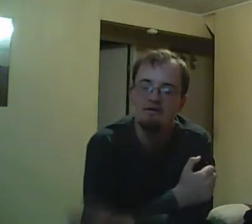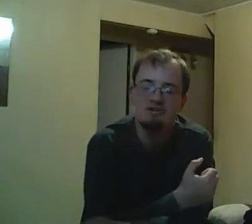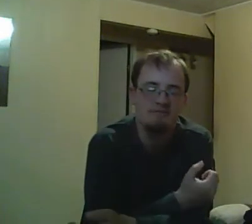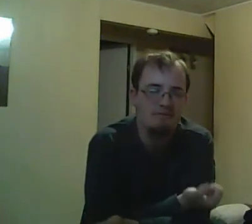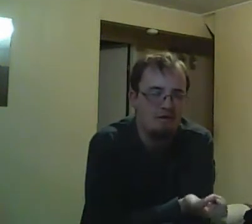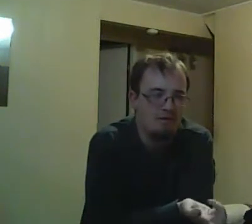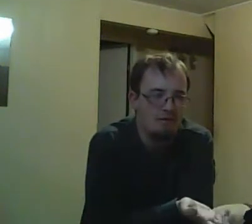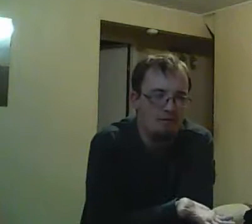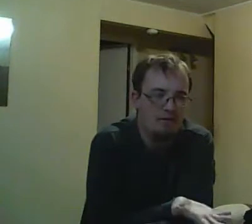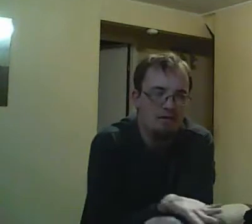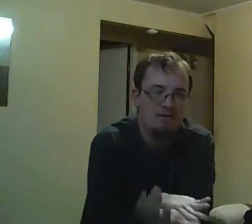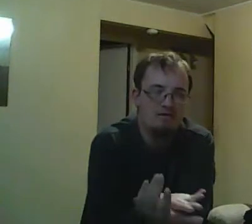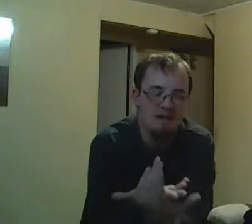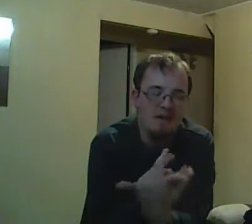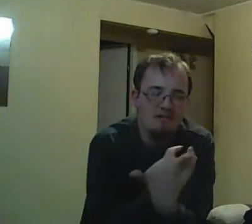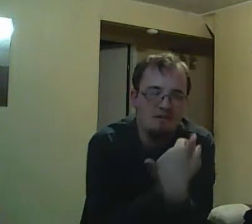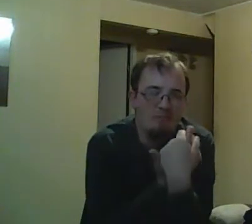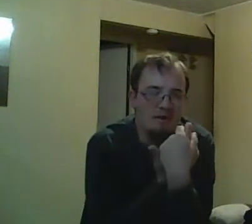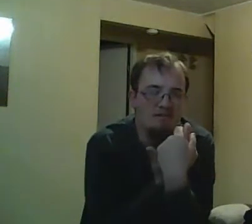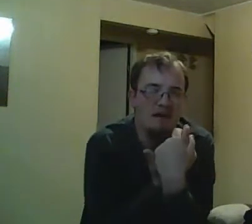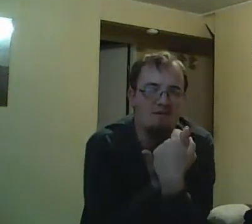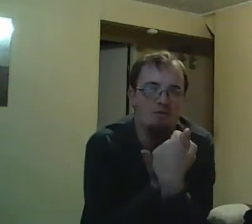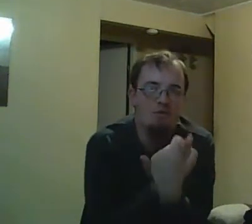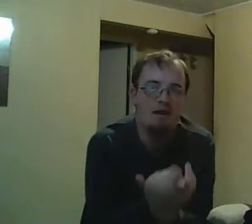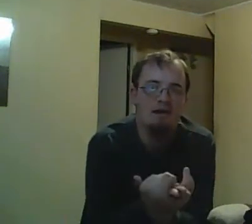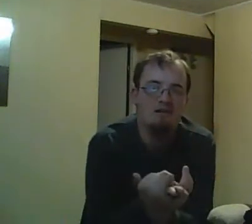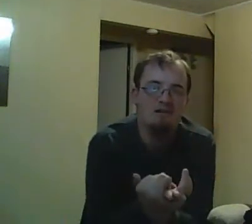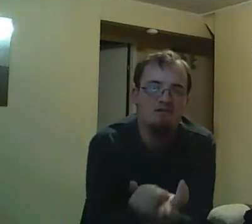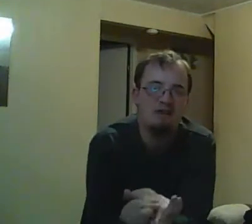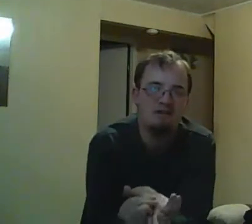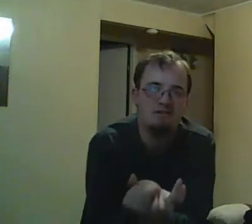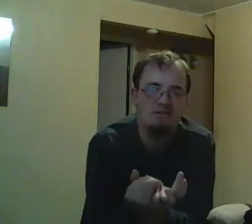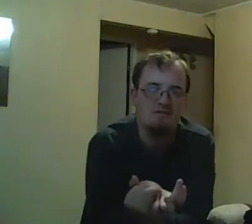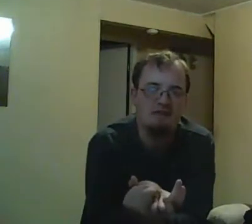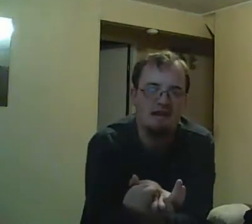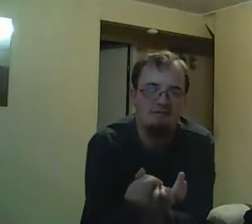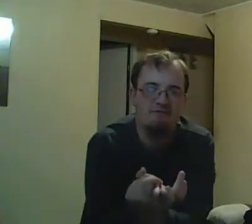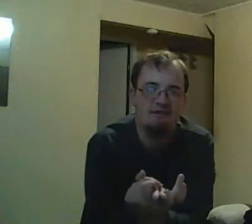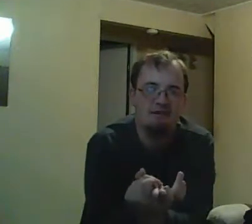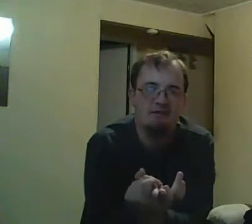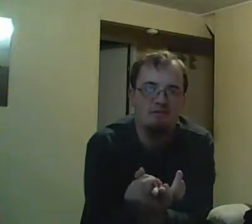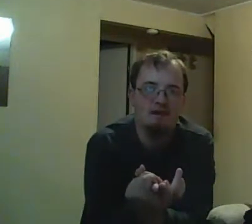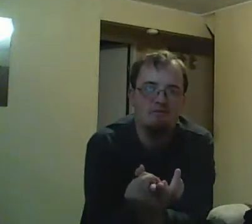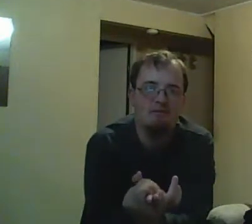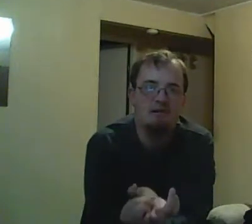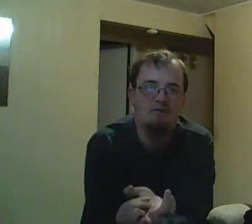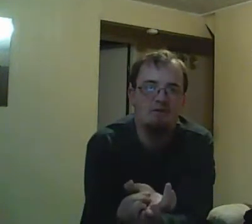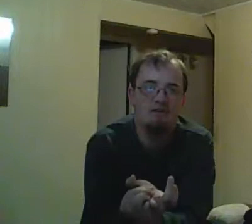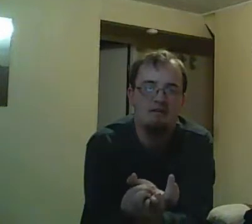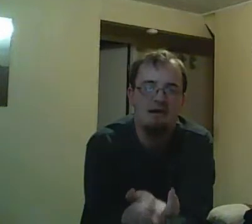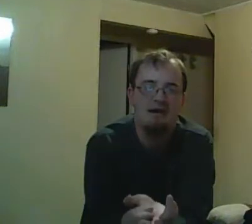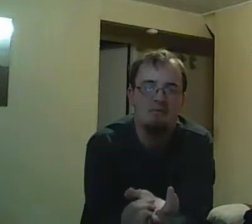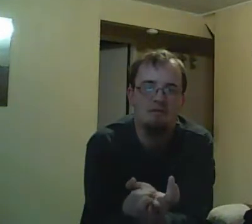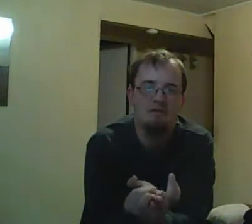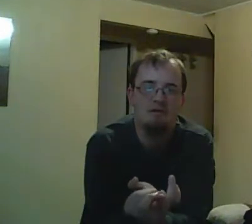I mean, it would have been nice to see Rick try to apologize a times. I don't think they didn't accept it. That's on their fucking heads, not his. So anyway,